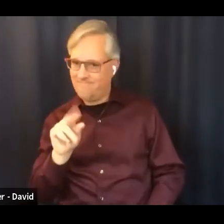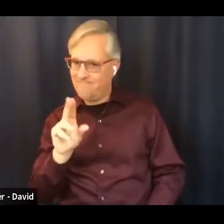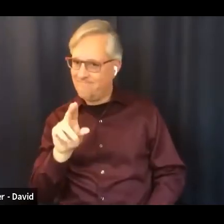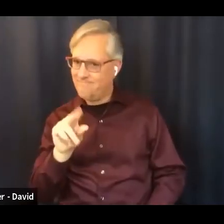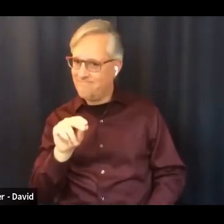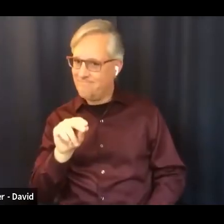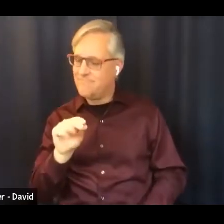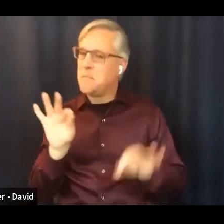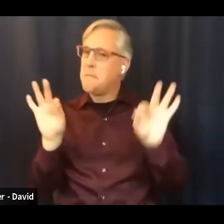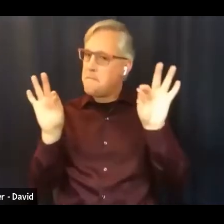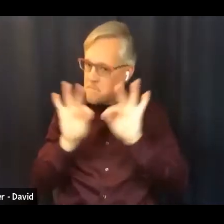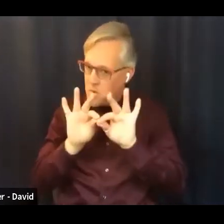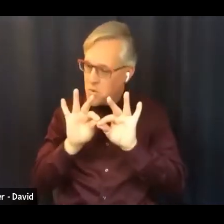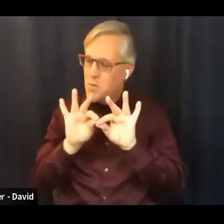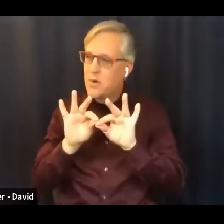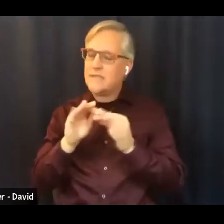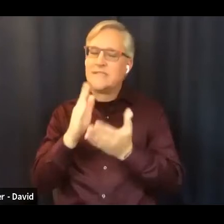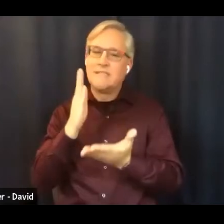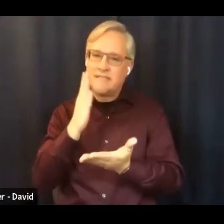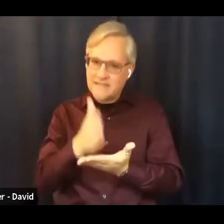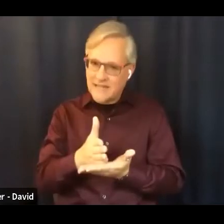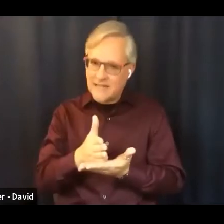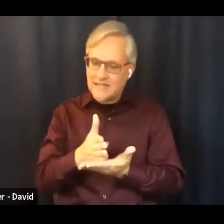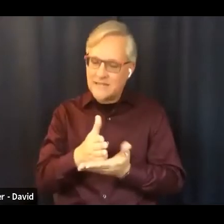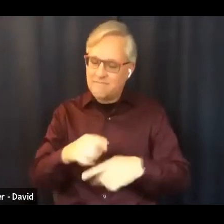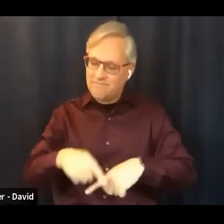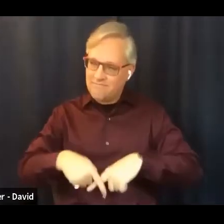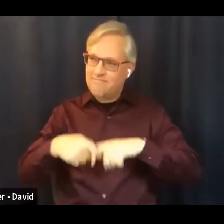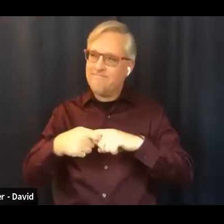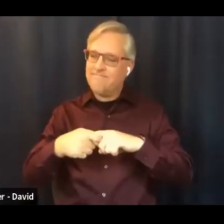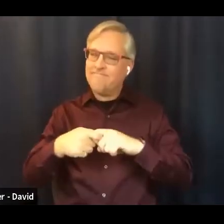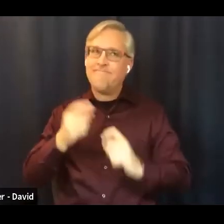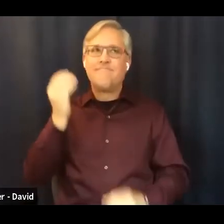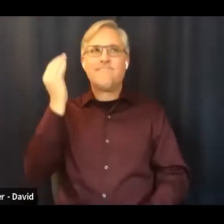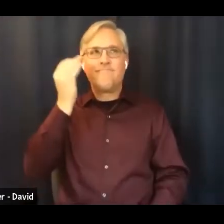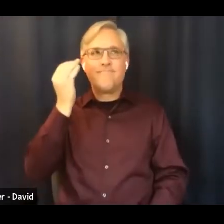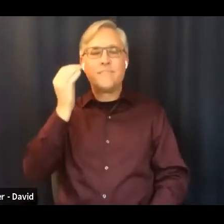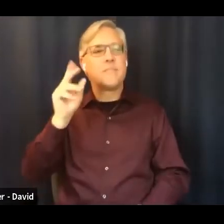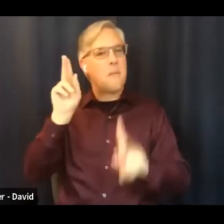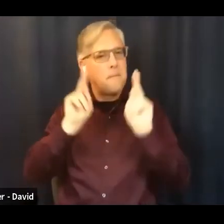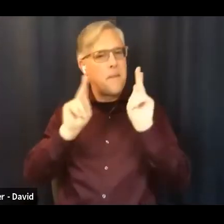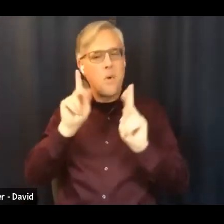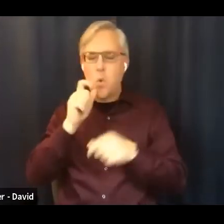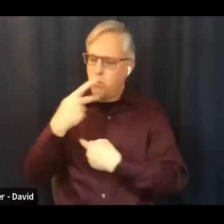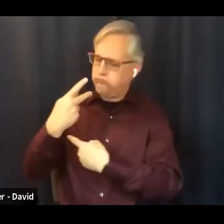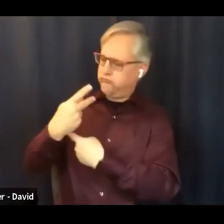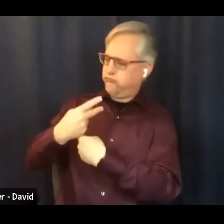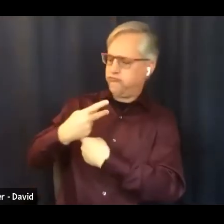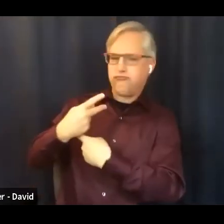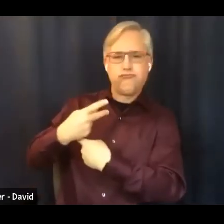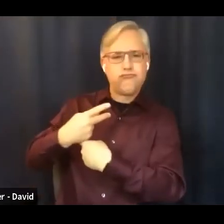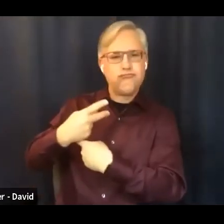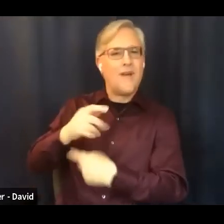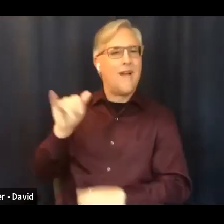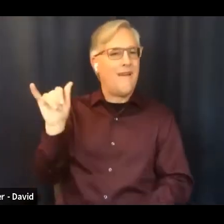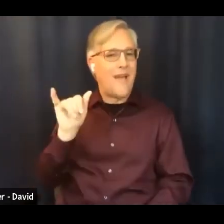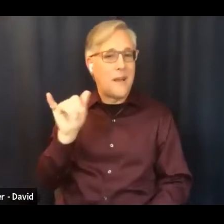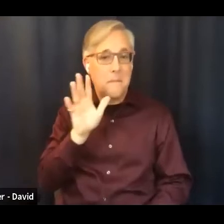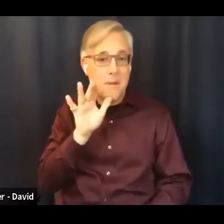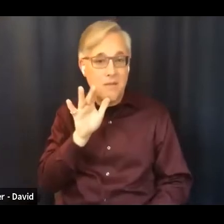the people who have been like mothers for us perhaps they are not themselves mothers but they